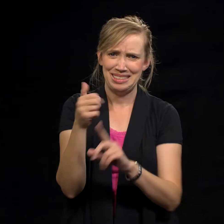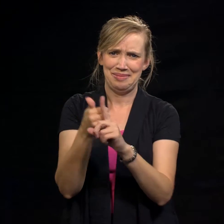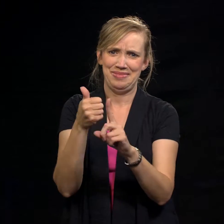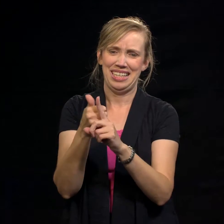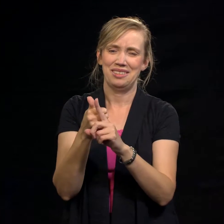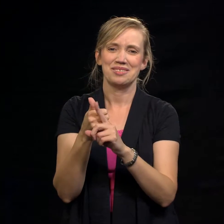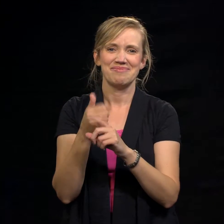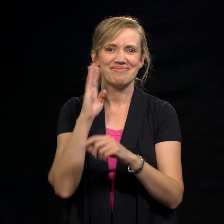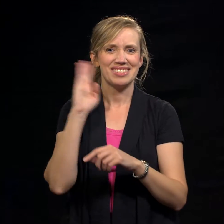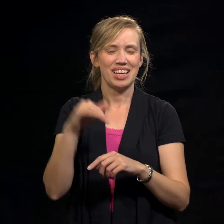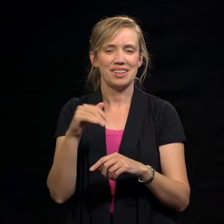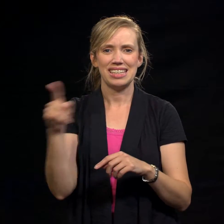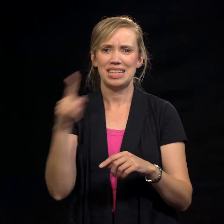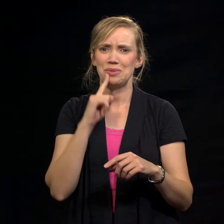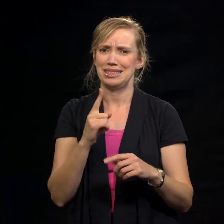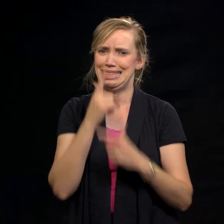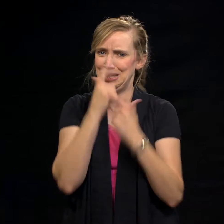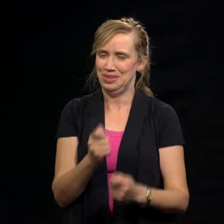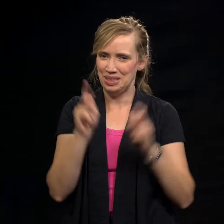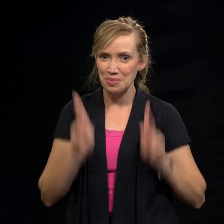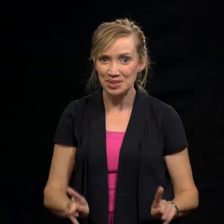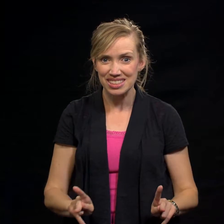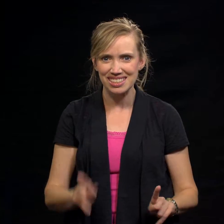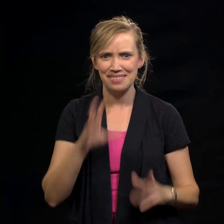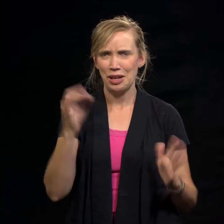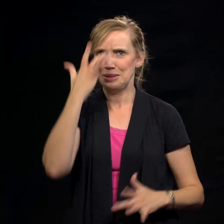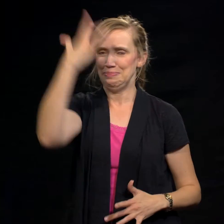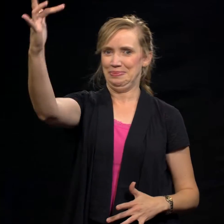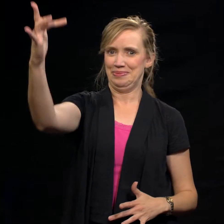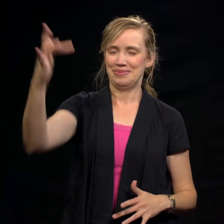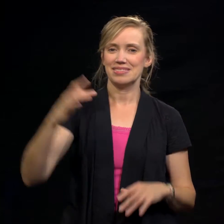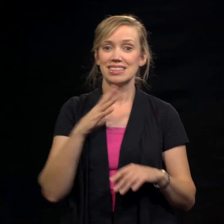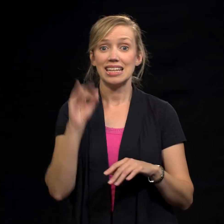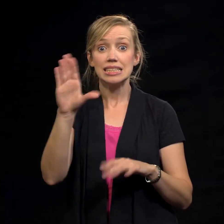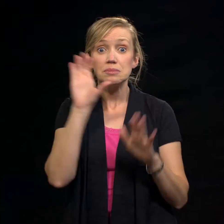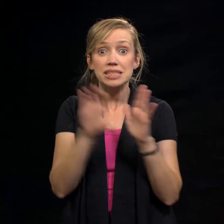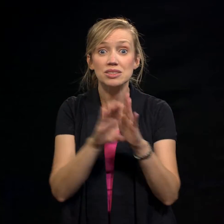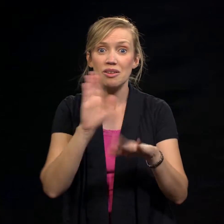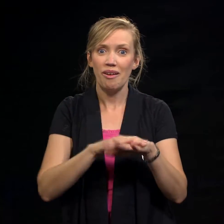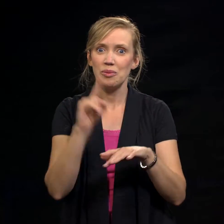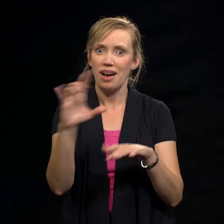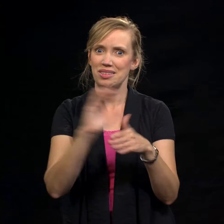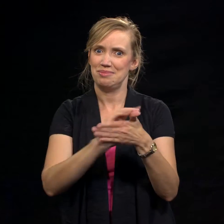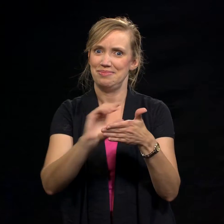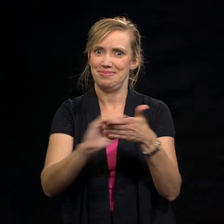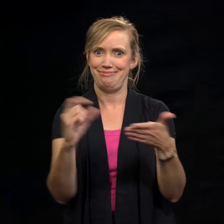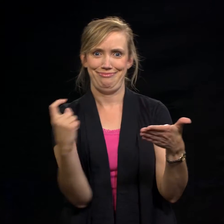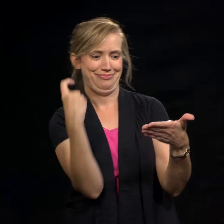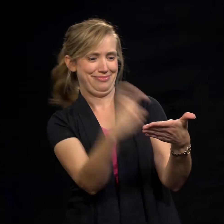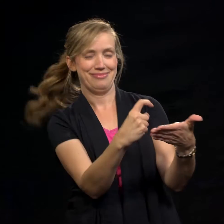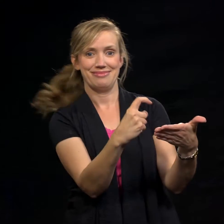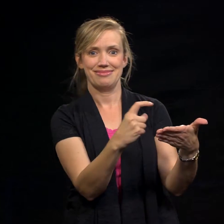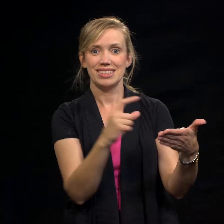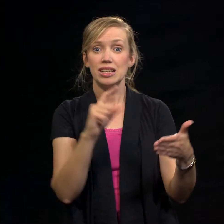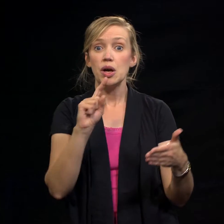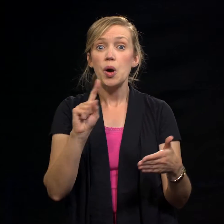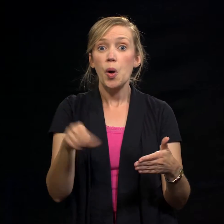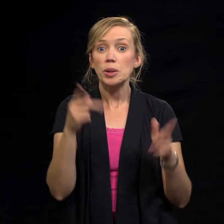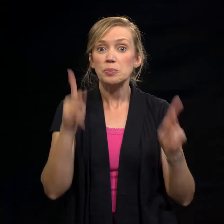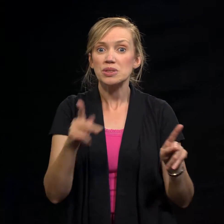character. He had a giant intellect and a razor-sharp wit. His portrait's on the $100 bill. He's one of only two people featured on US